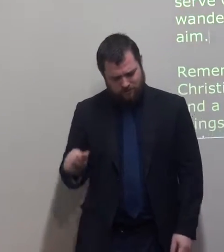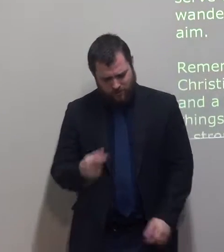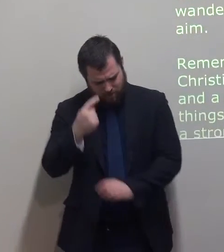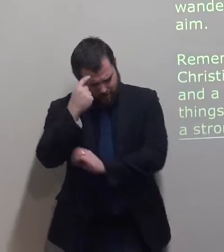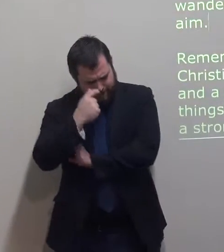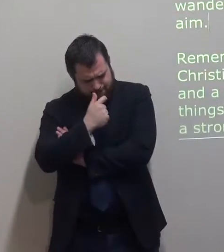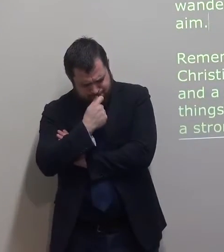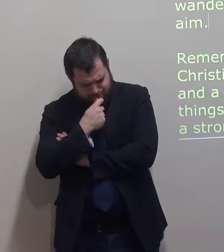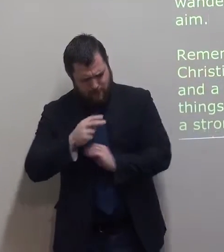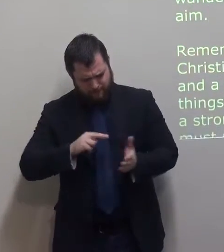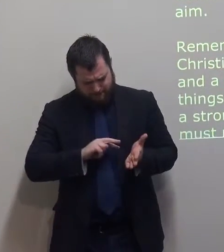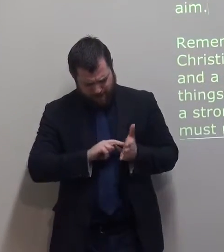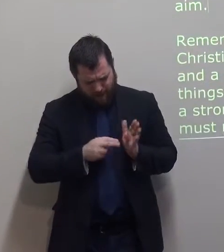Remember the three points for Christians.